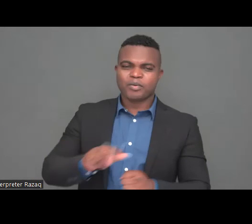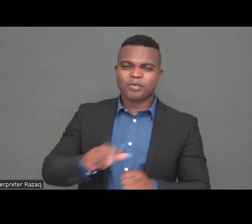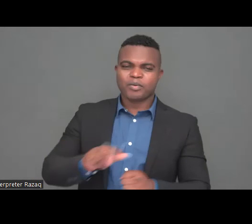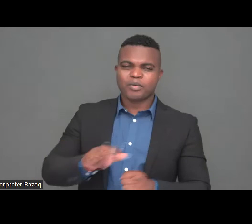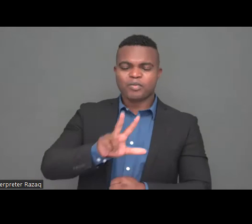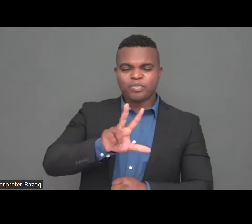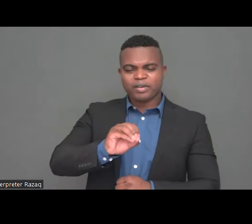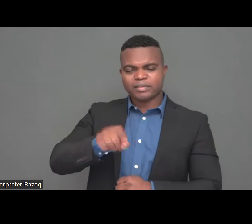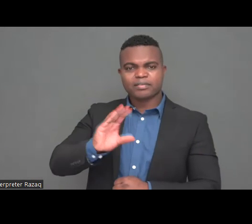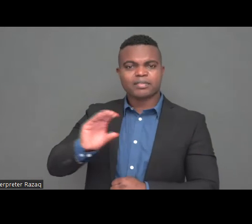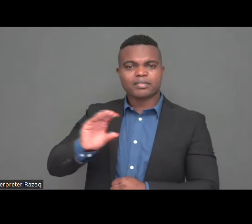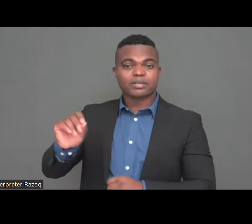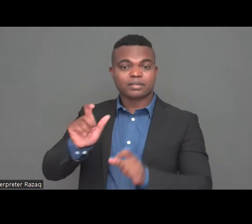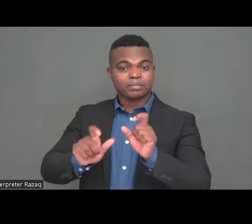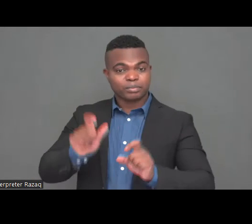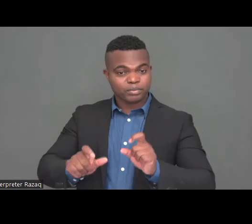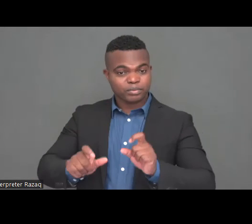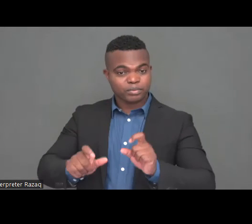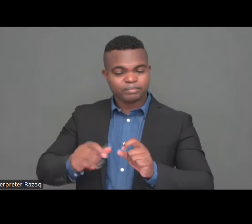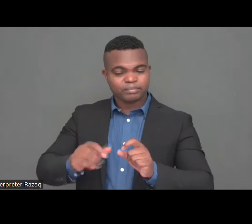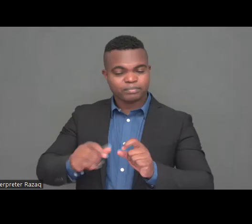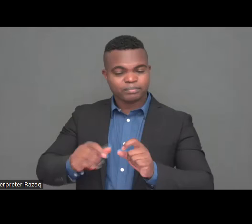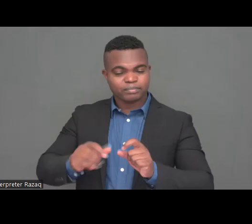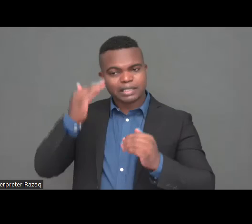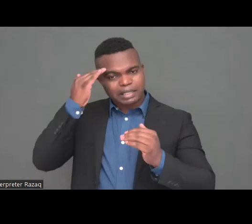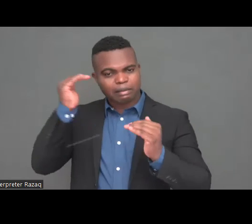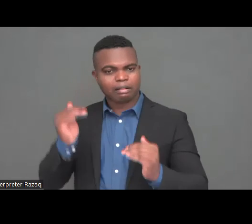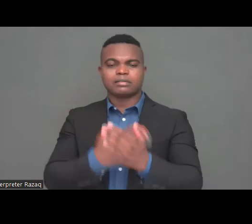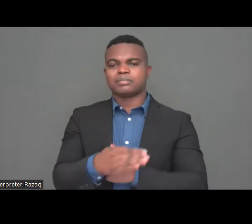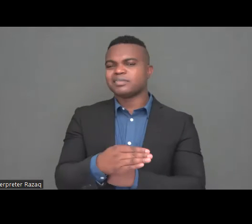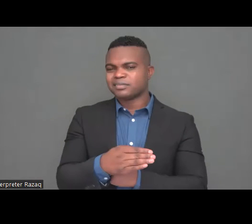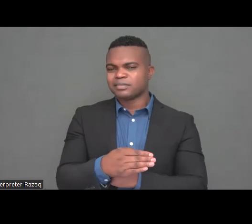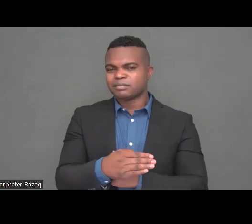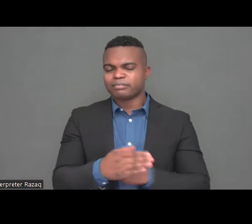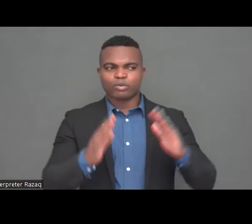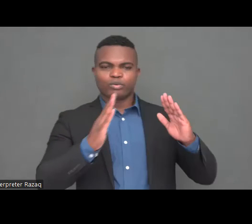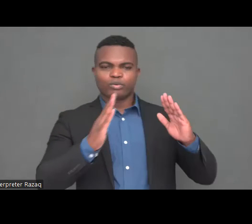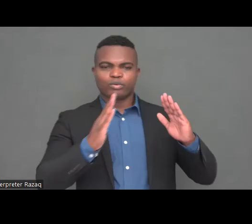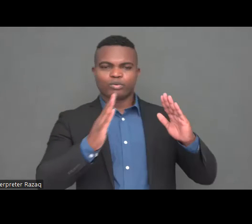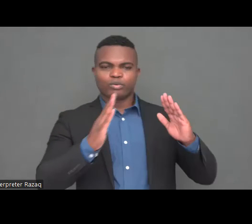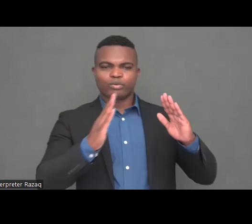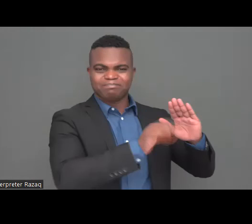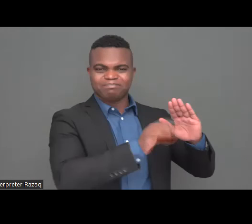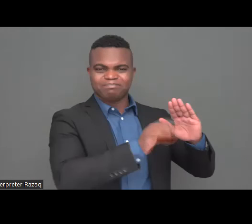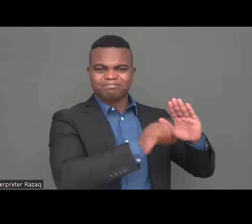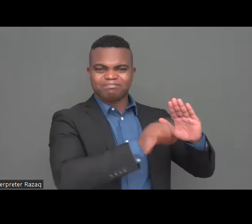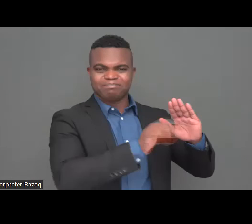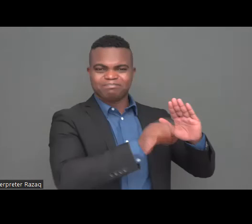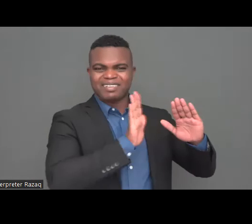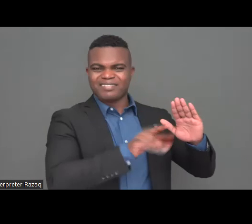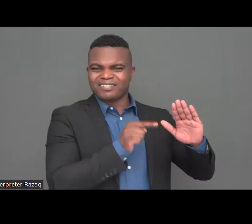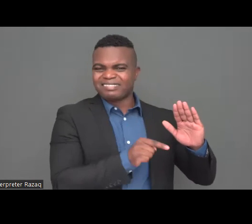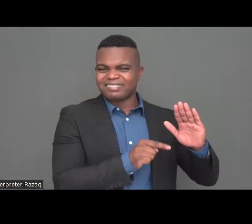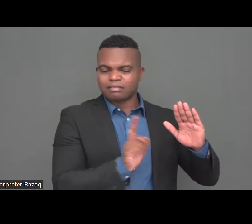without food without supplies without water or without care as staff leave the